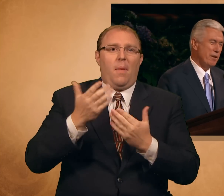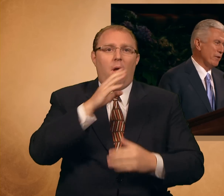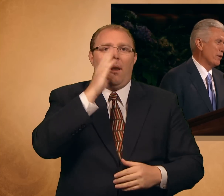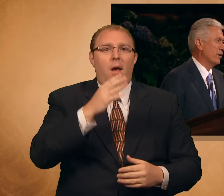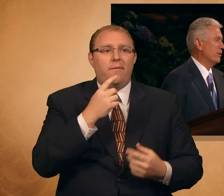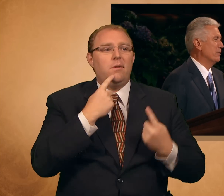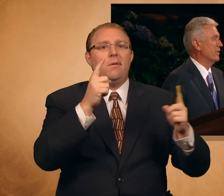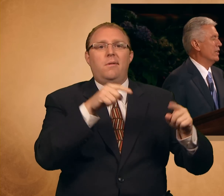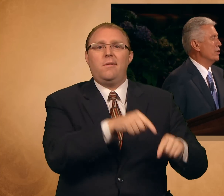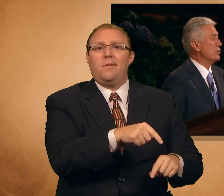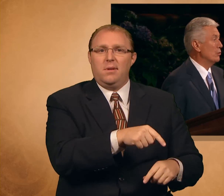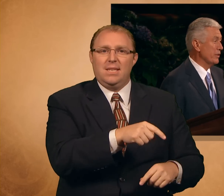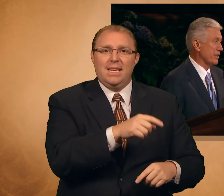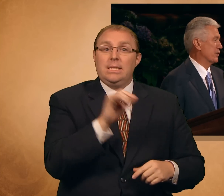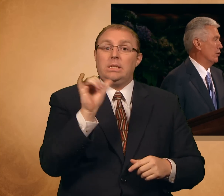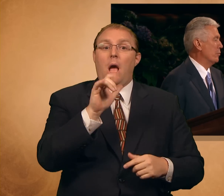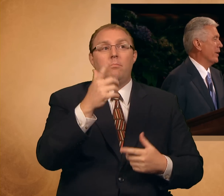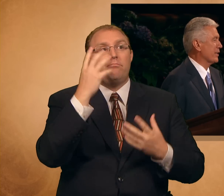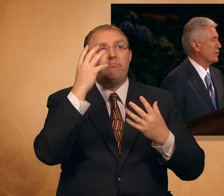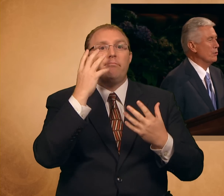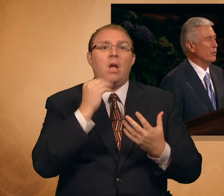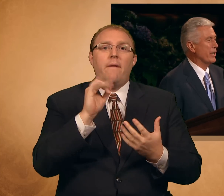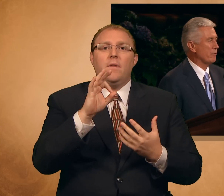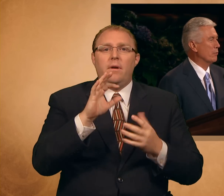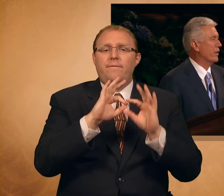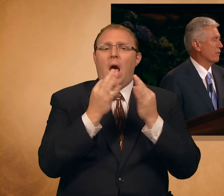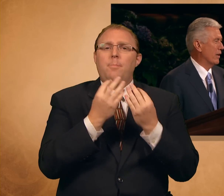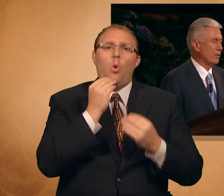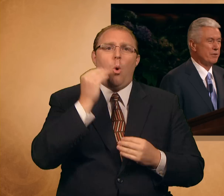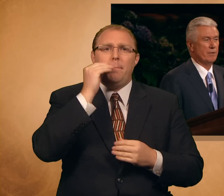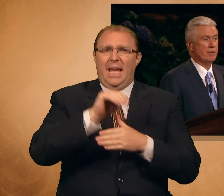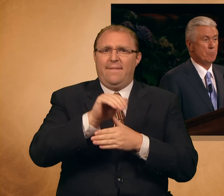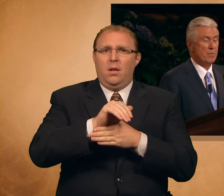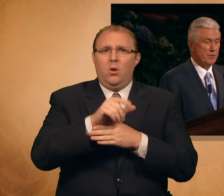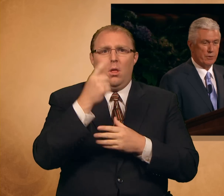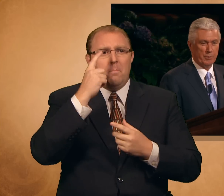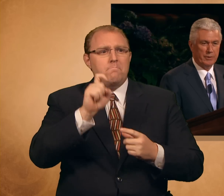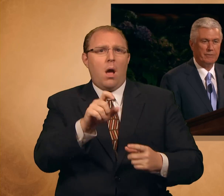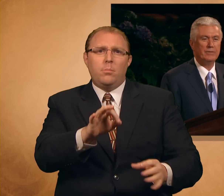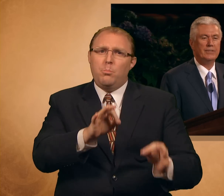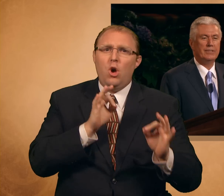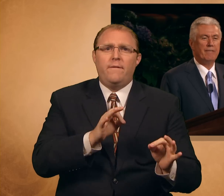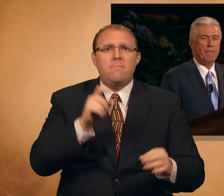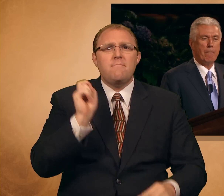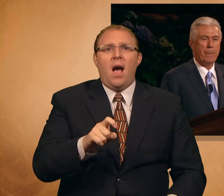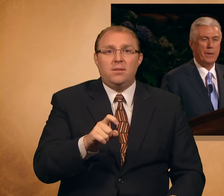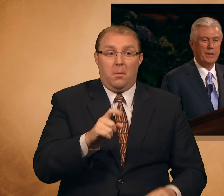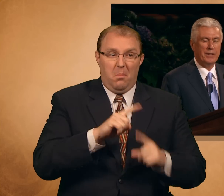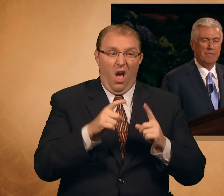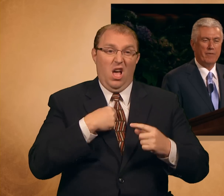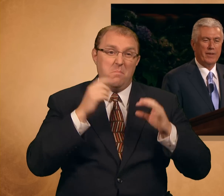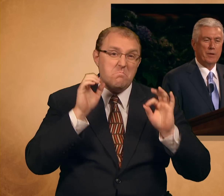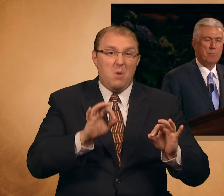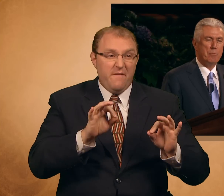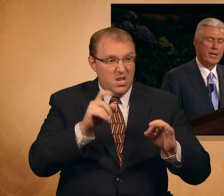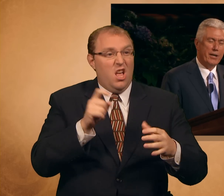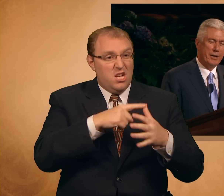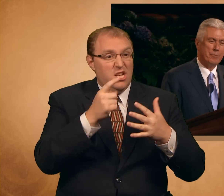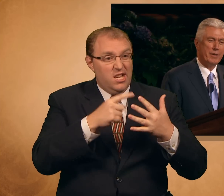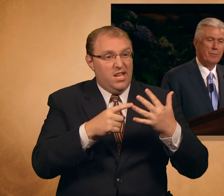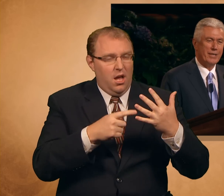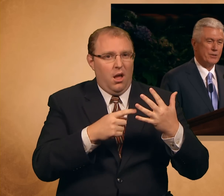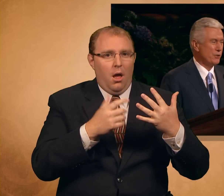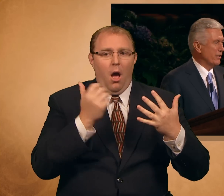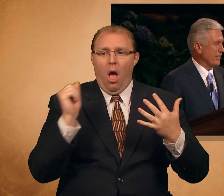Even though doing so makes you and everyone around miserable may